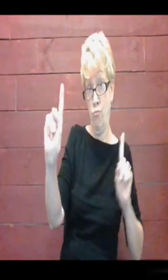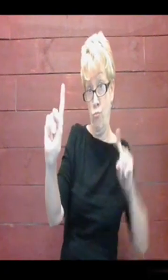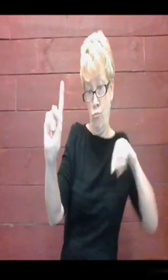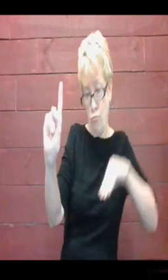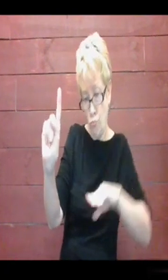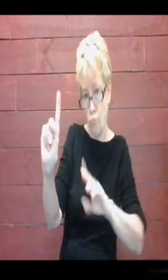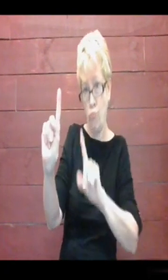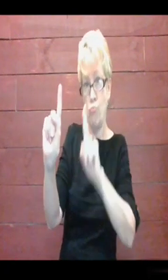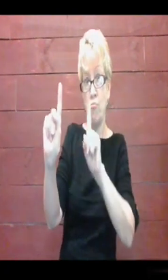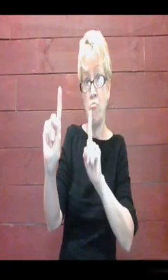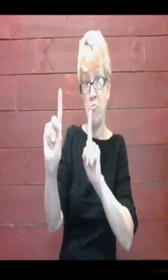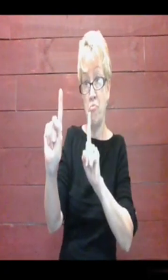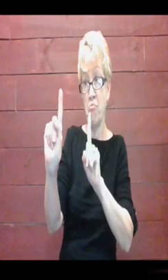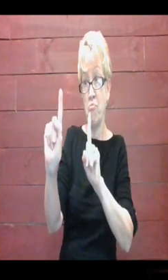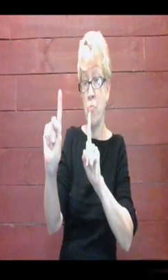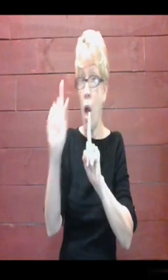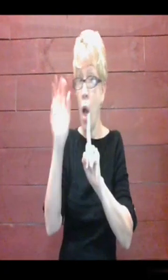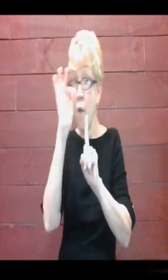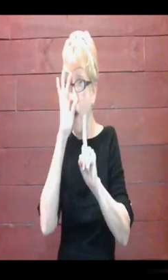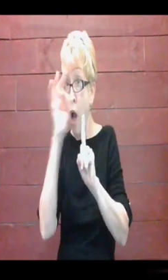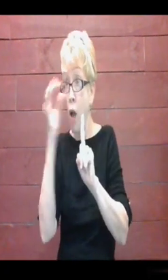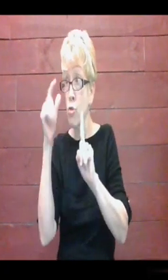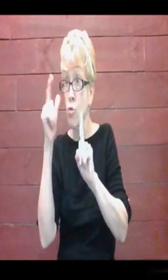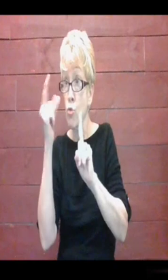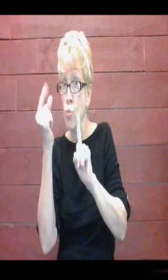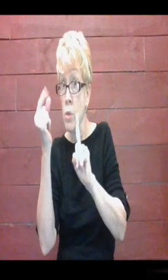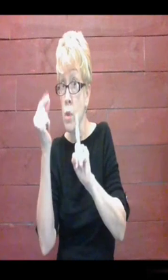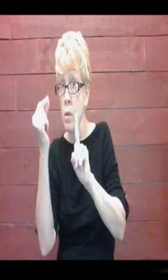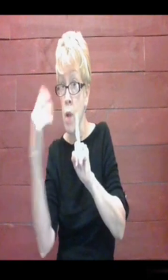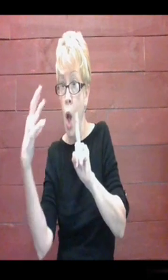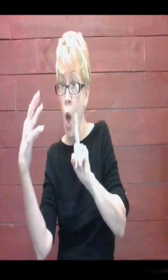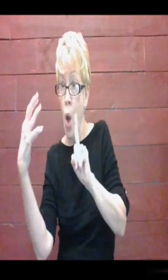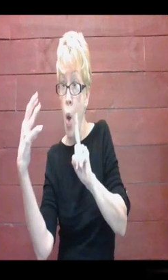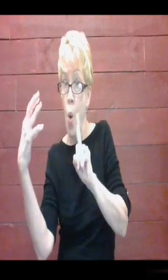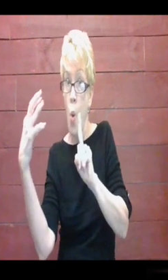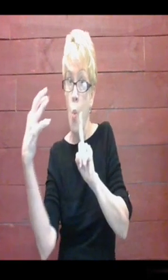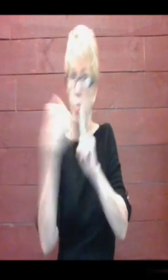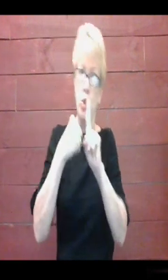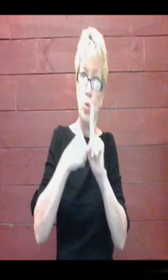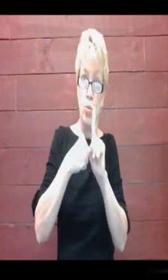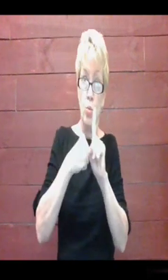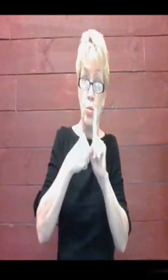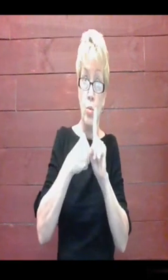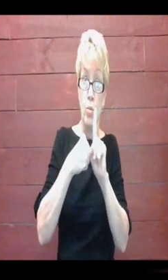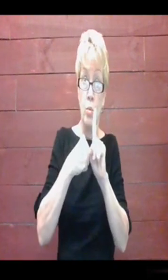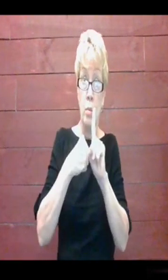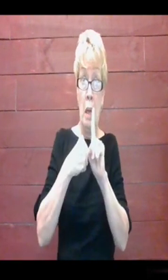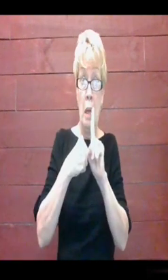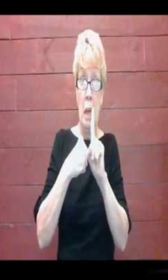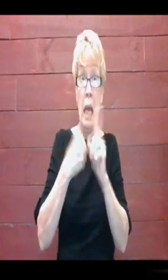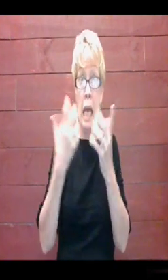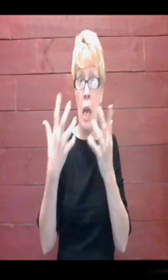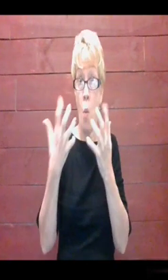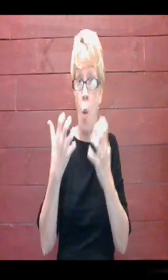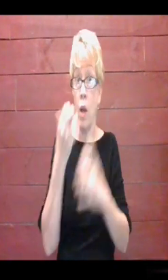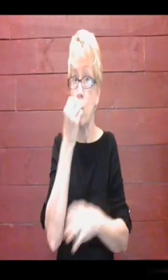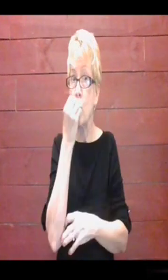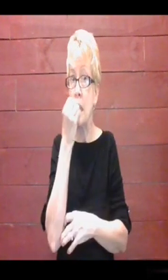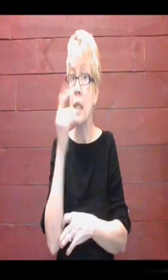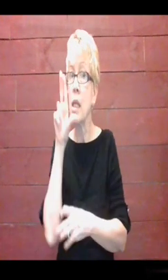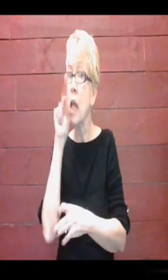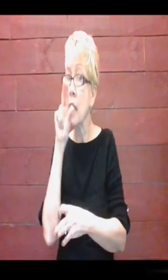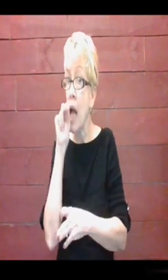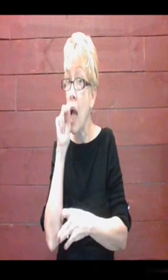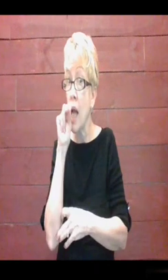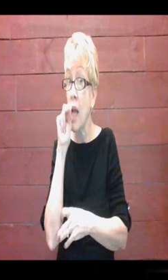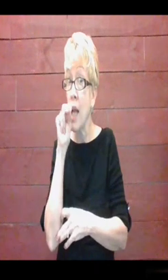far before Foxy Loxy tried to grab him. Swish! Foxy Loxy fully intended to